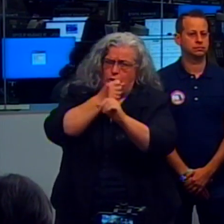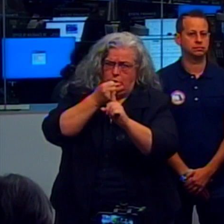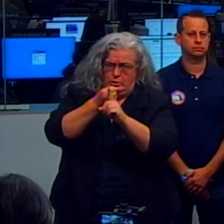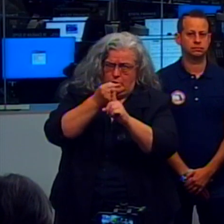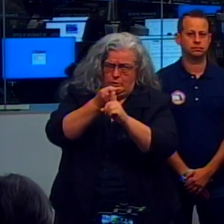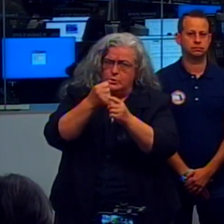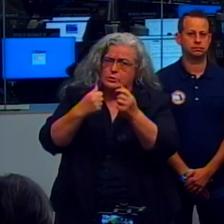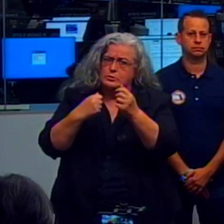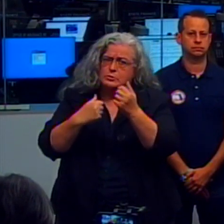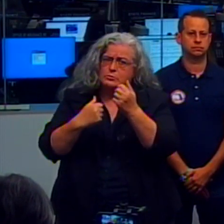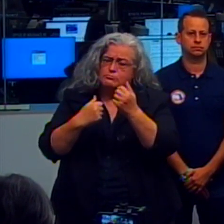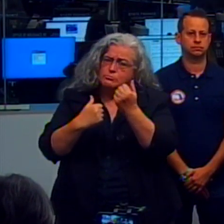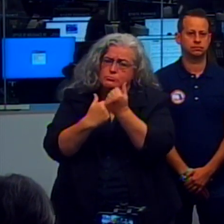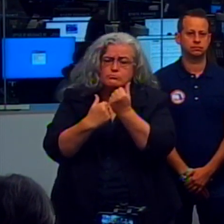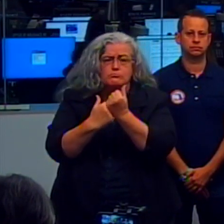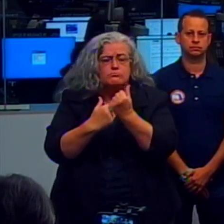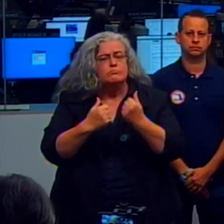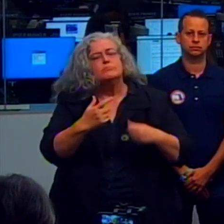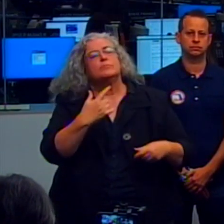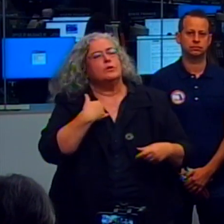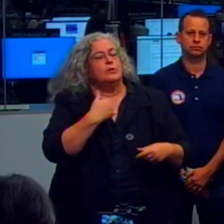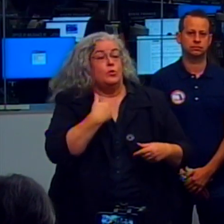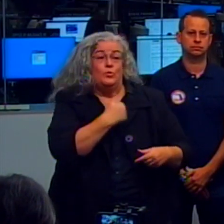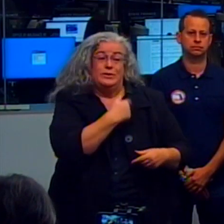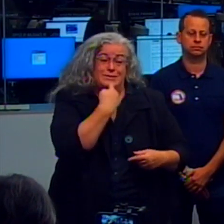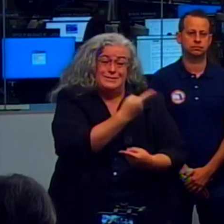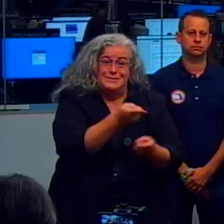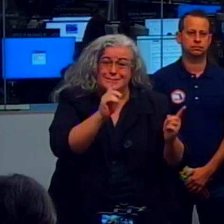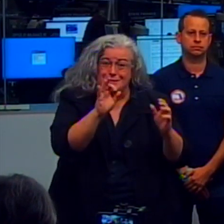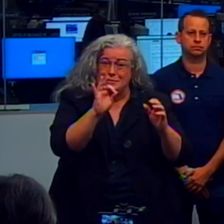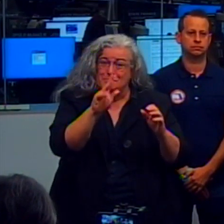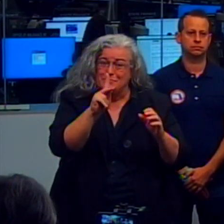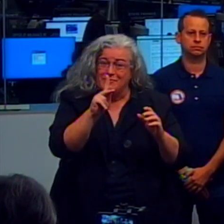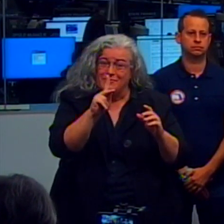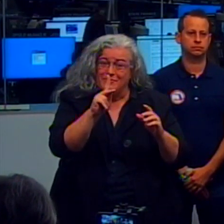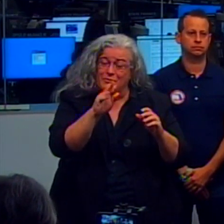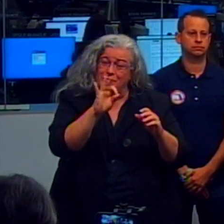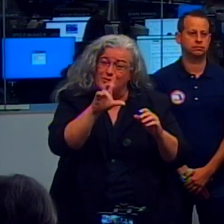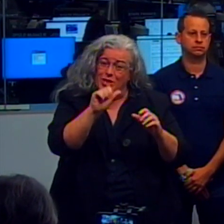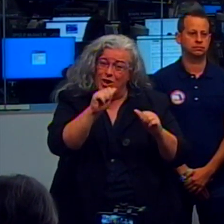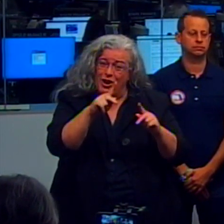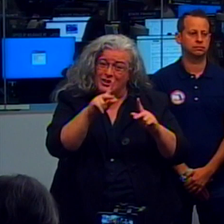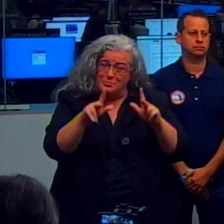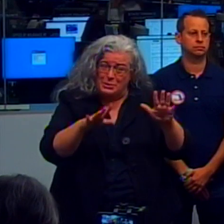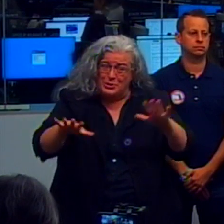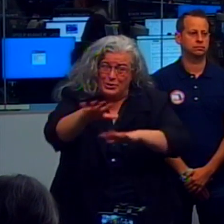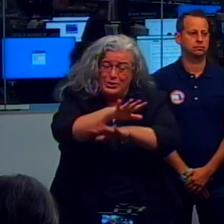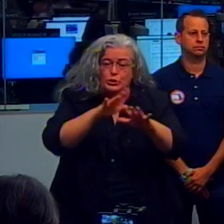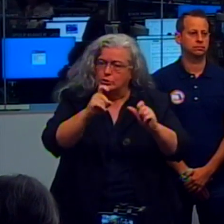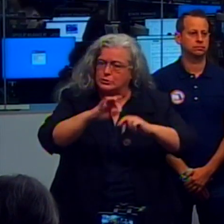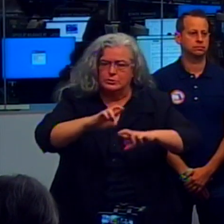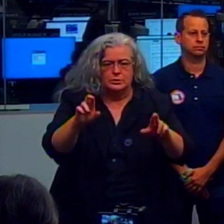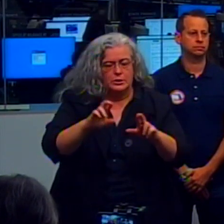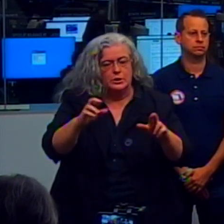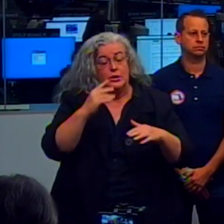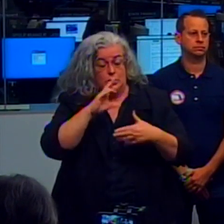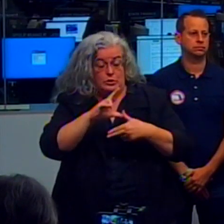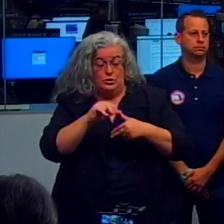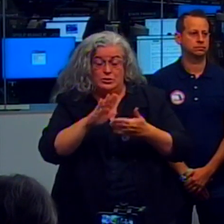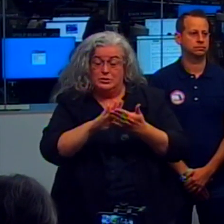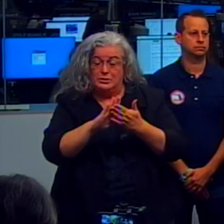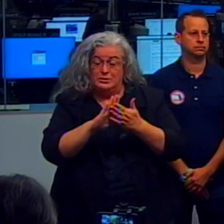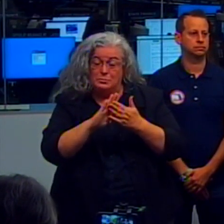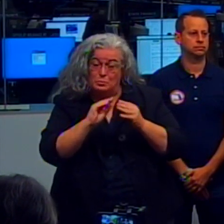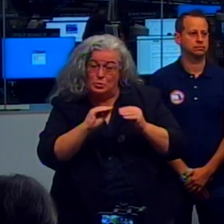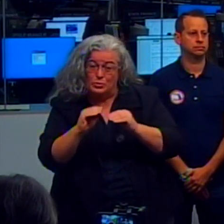Floridians need to be prepared. You know, the bad news of the storm going slower is that that could potentially have some negative